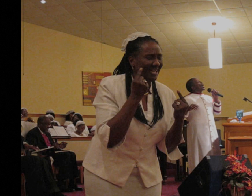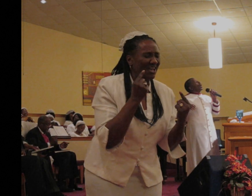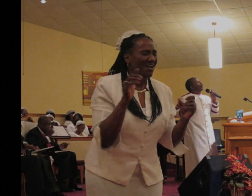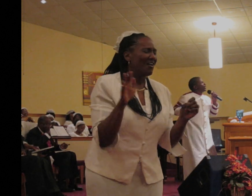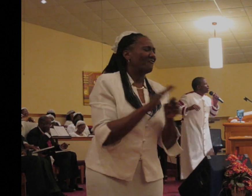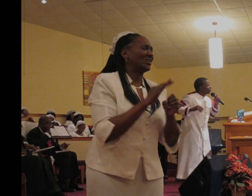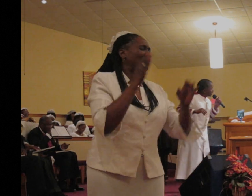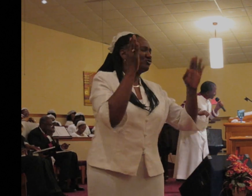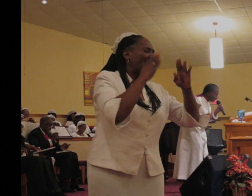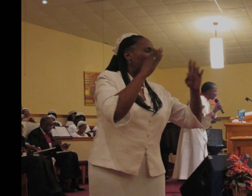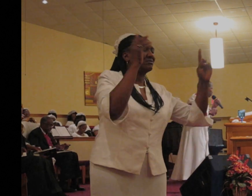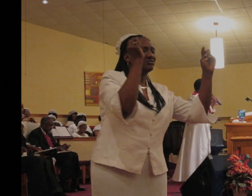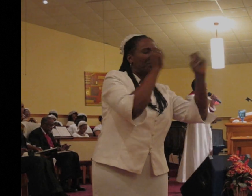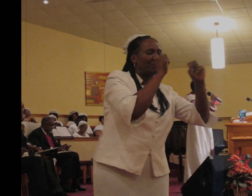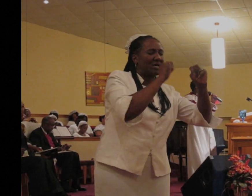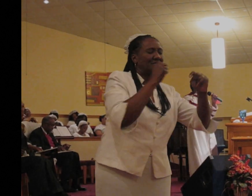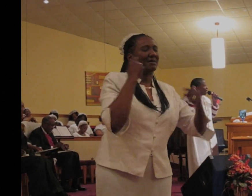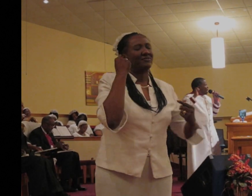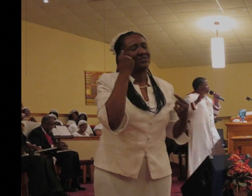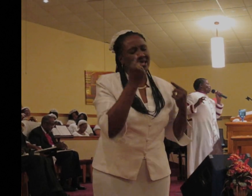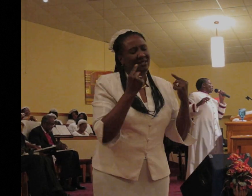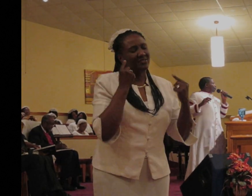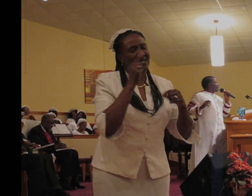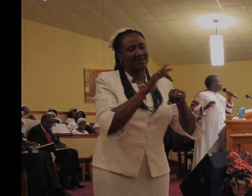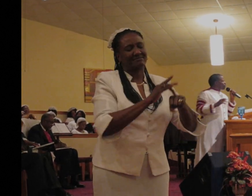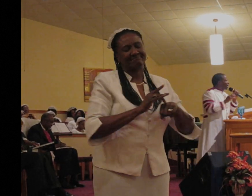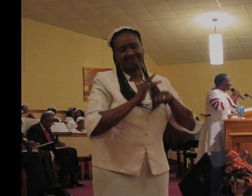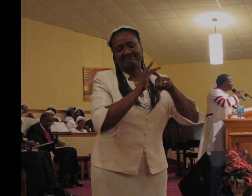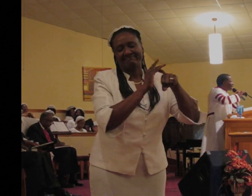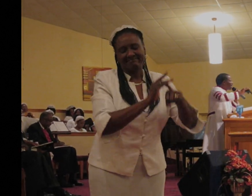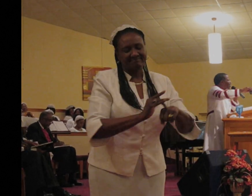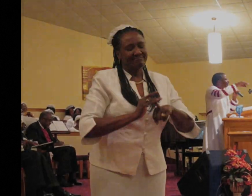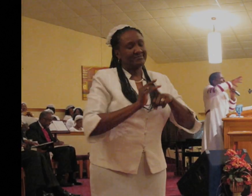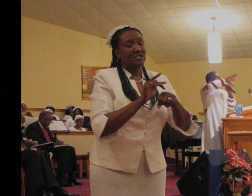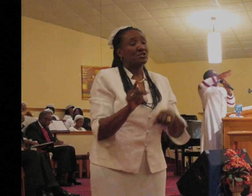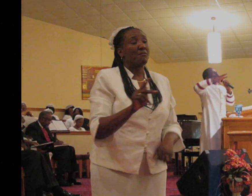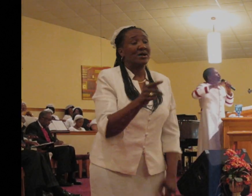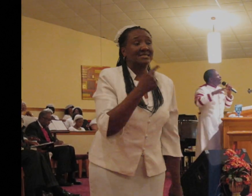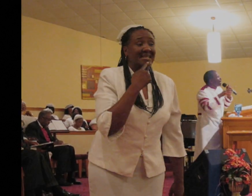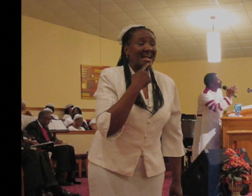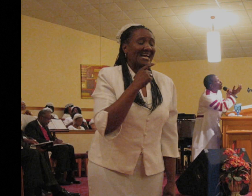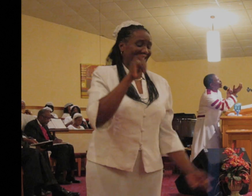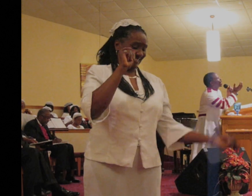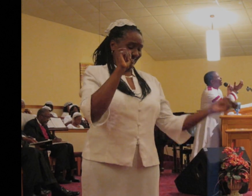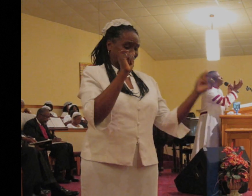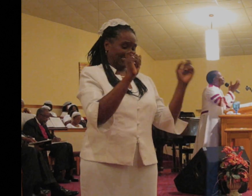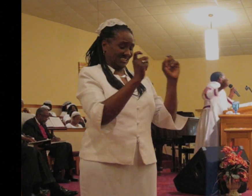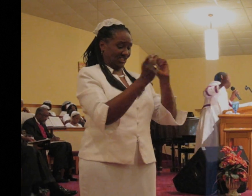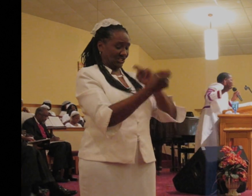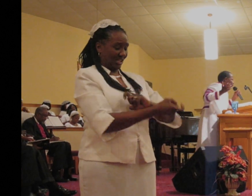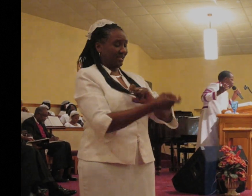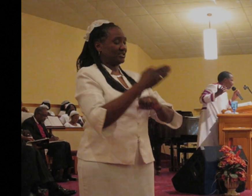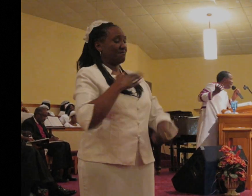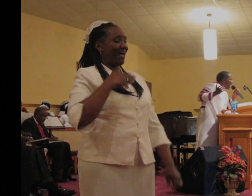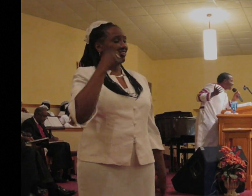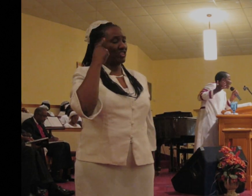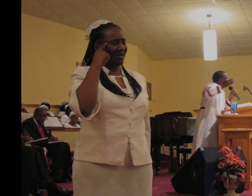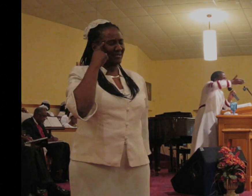we think too much. And so what Paul says is I've got to regroup and alter my thoughts. I can't be